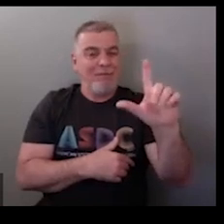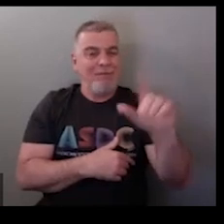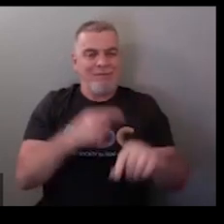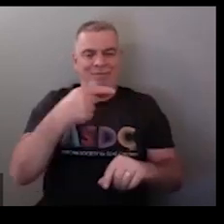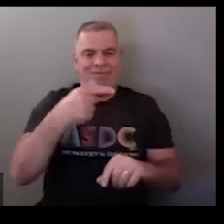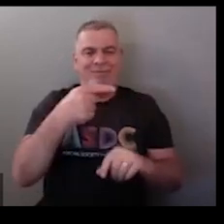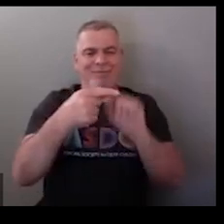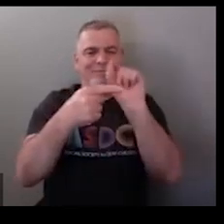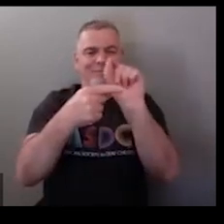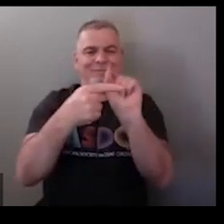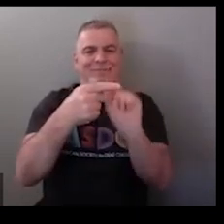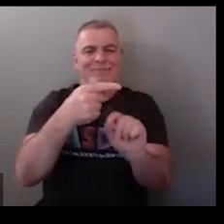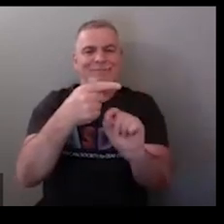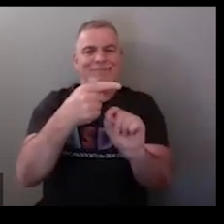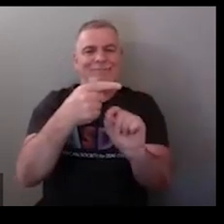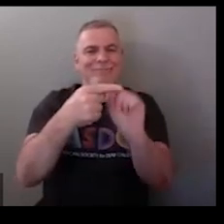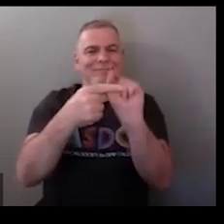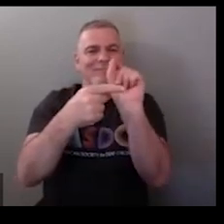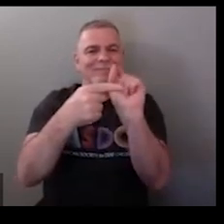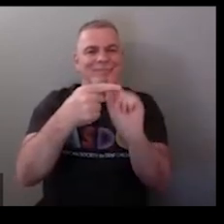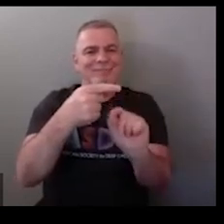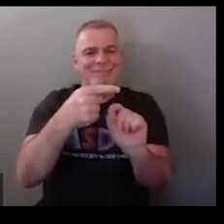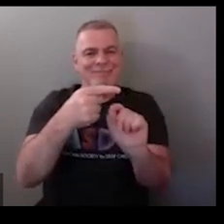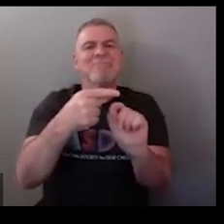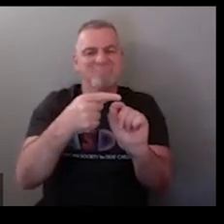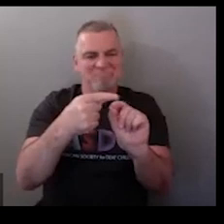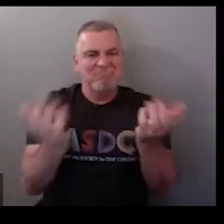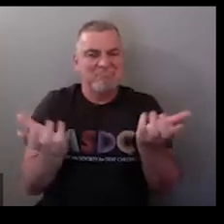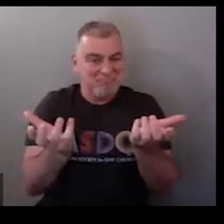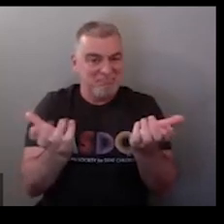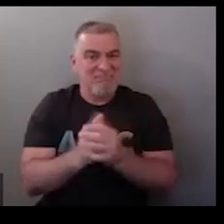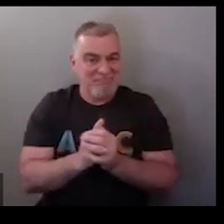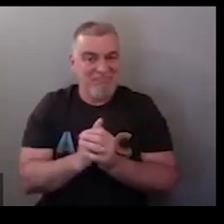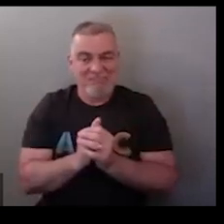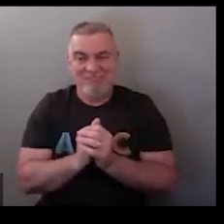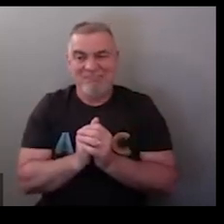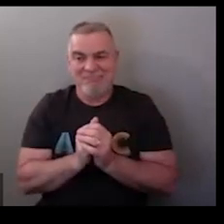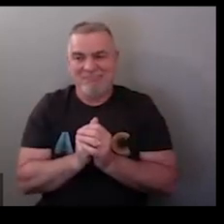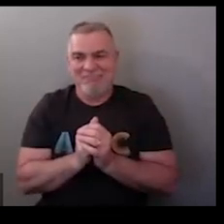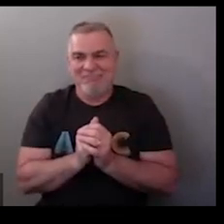because it represents a symbol it shows that symbol that division symbol